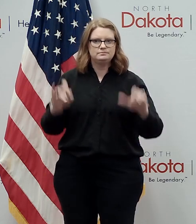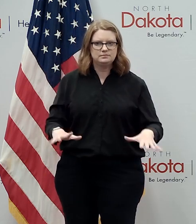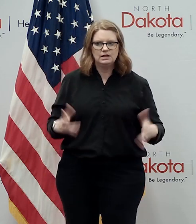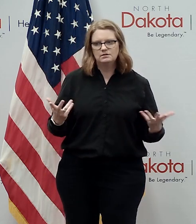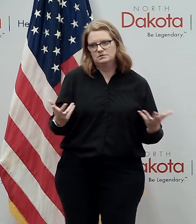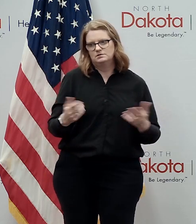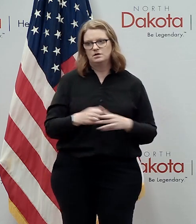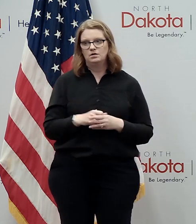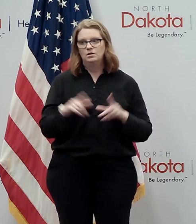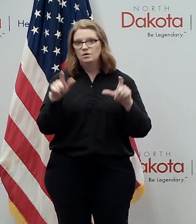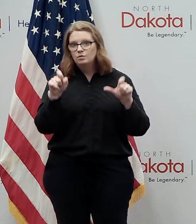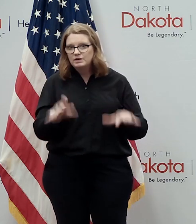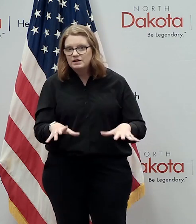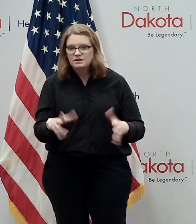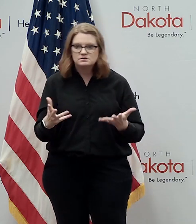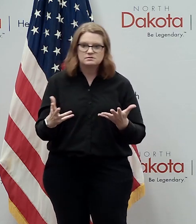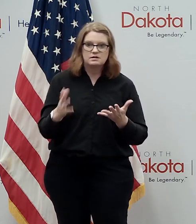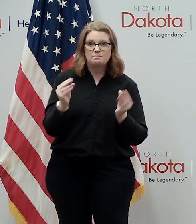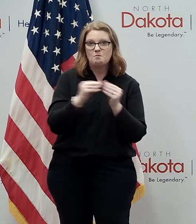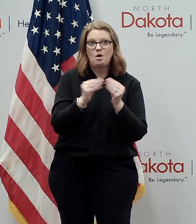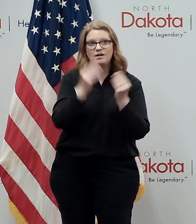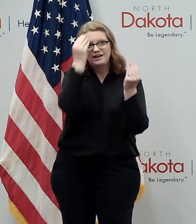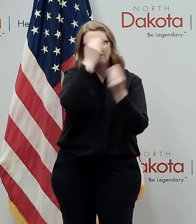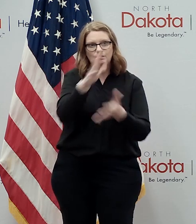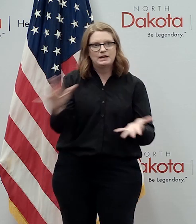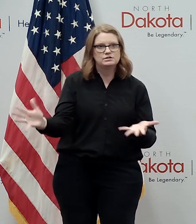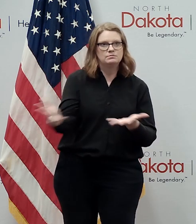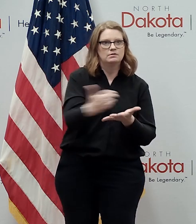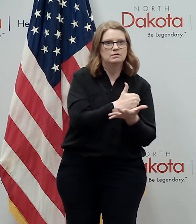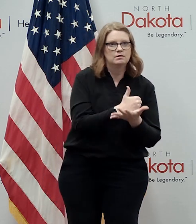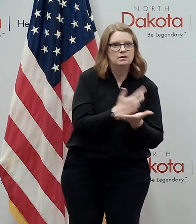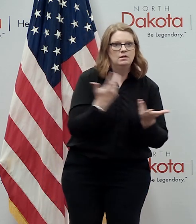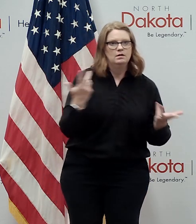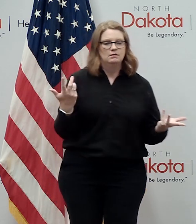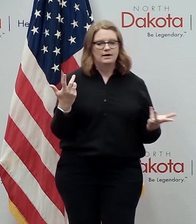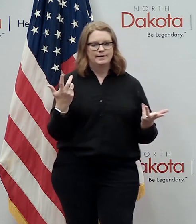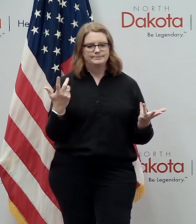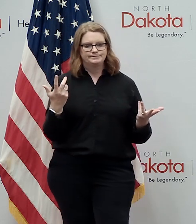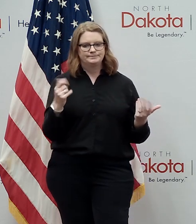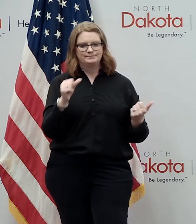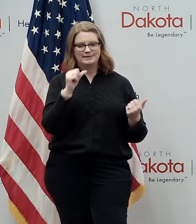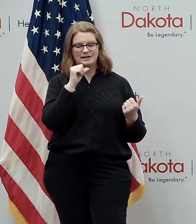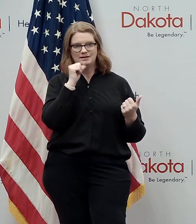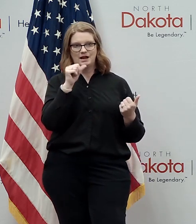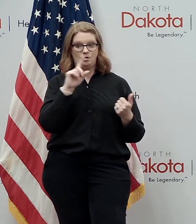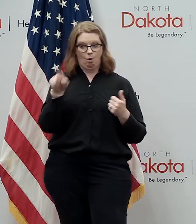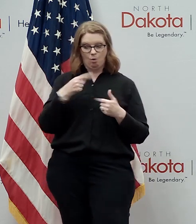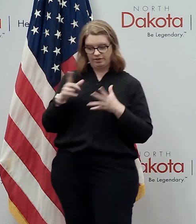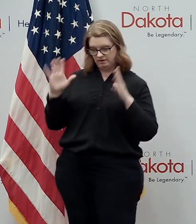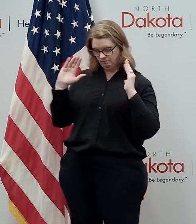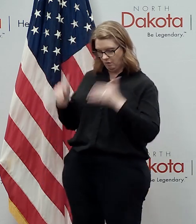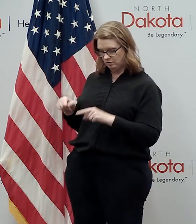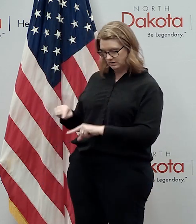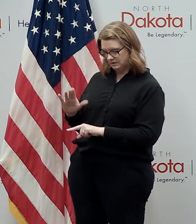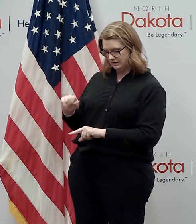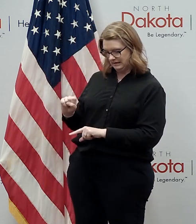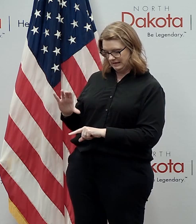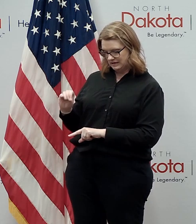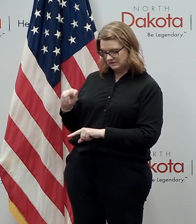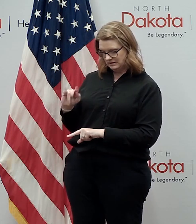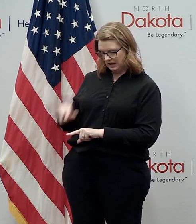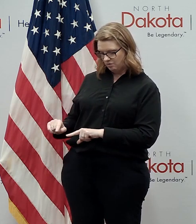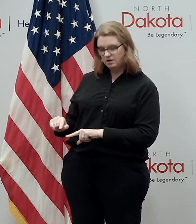some more stuff. We build our knowledge base and we go. So it's not all about, it's not all to Cass County. But again, if we've had